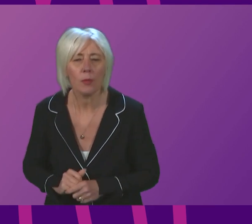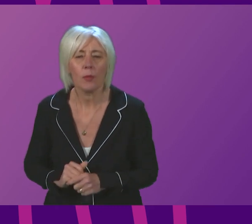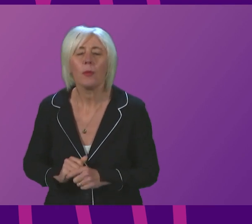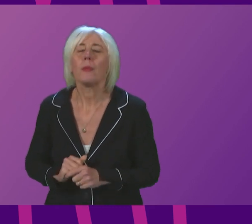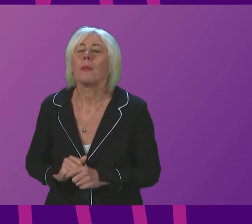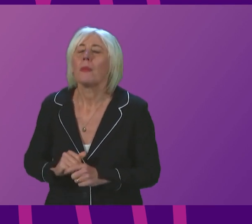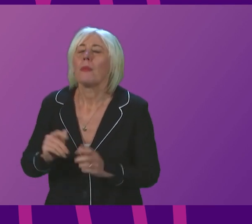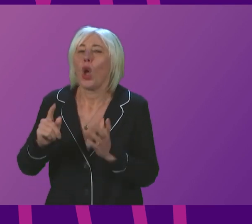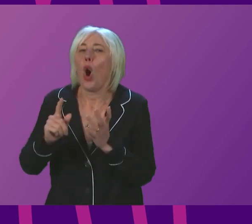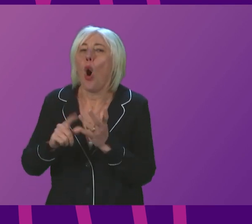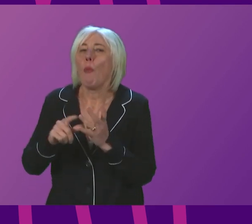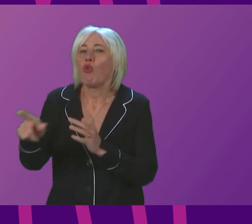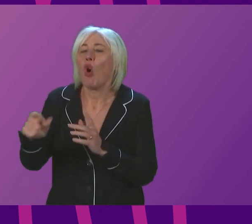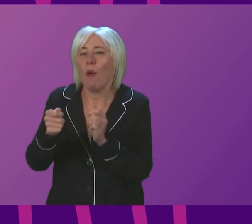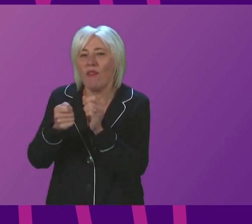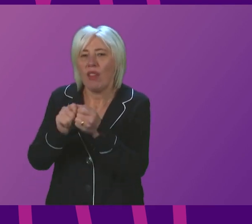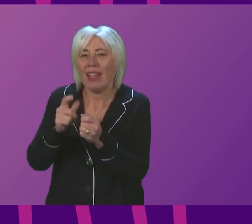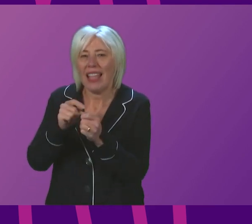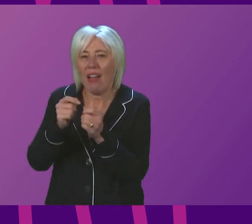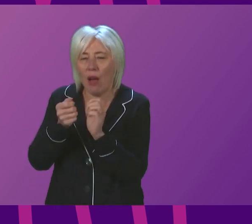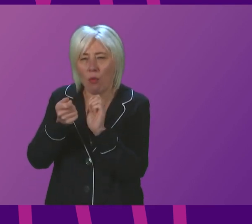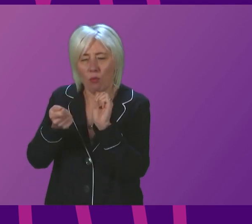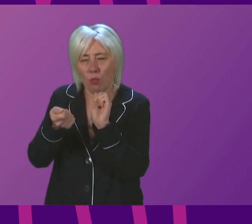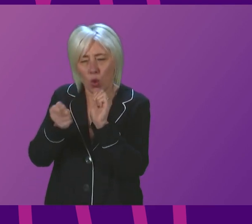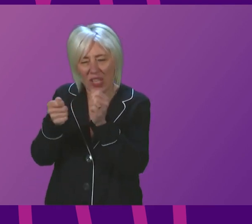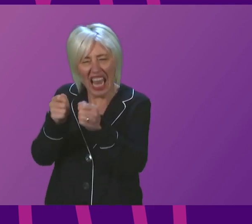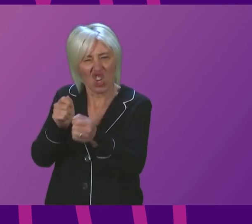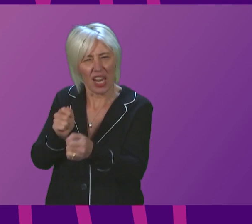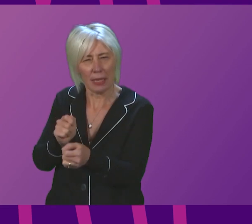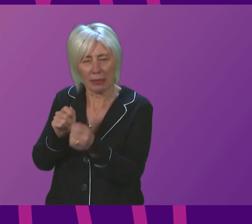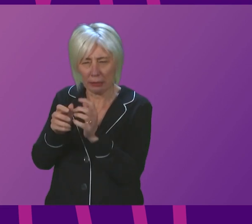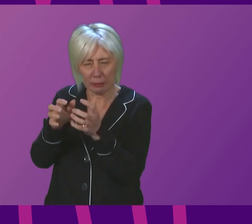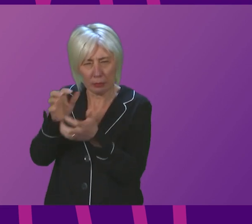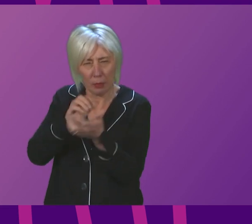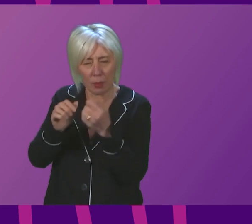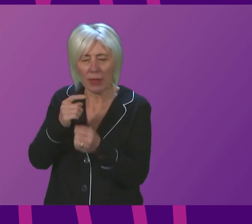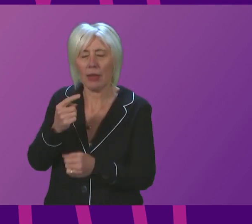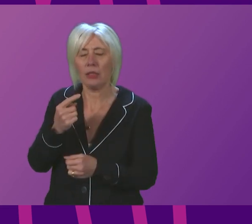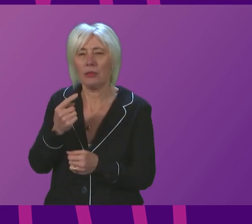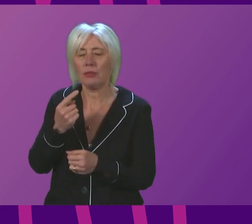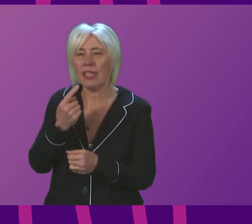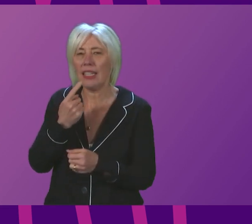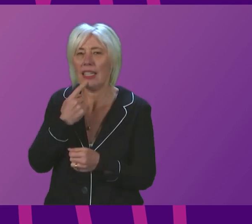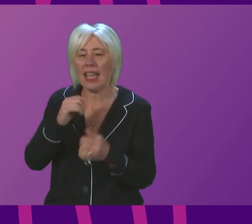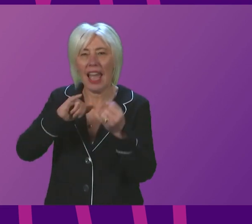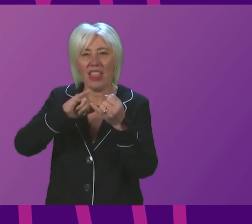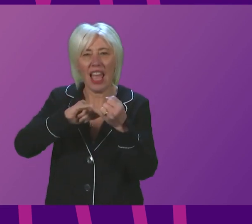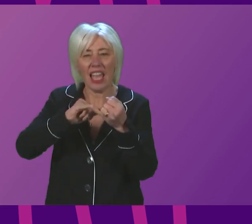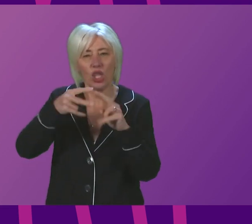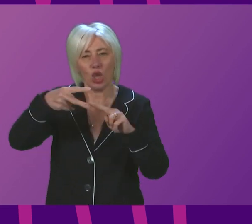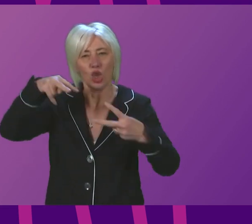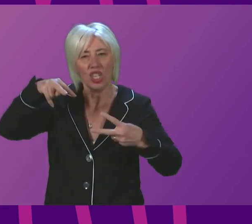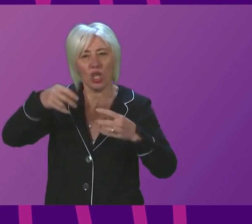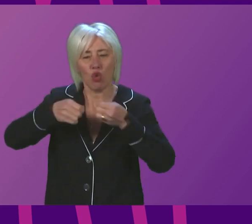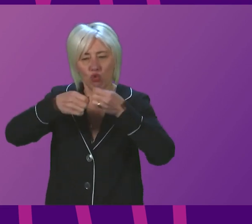variant has a mutation which leads to what people have heard me refer to previously, the S gene dropout.